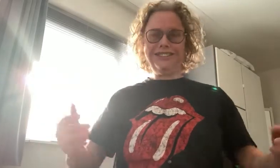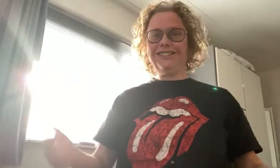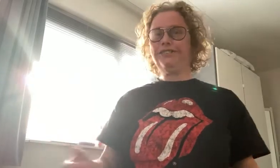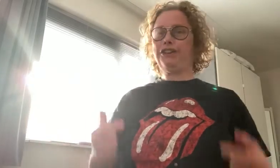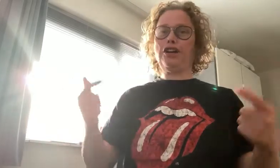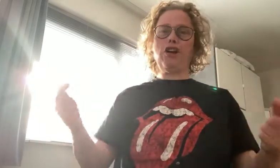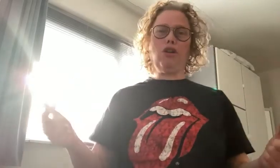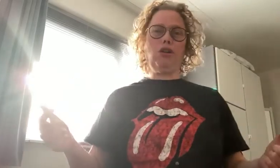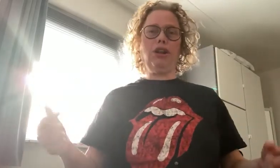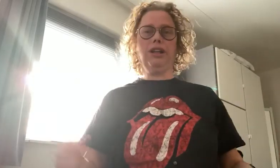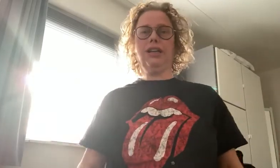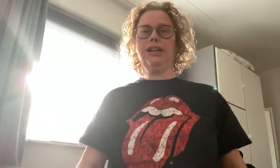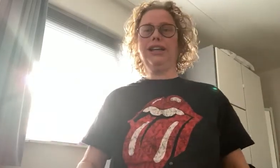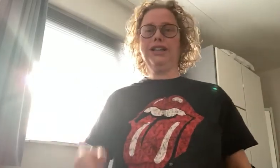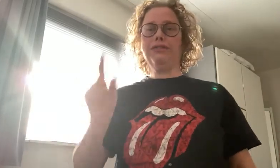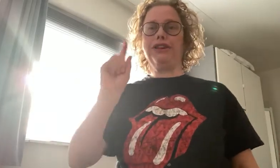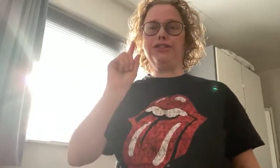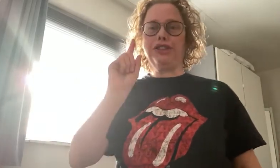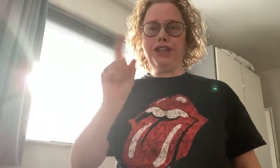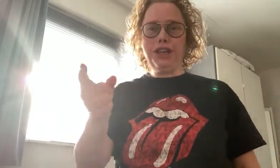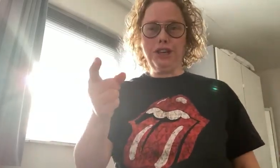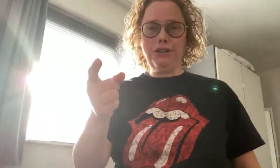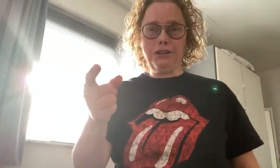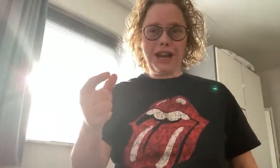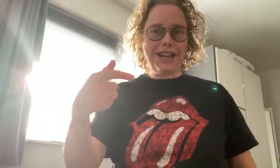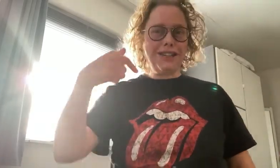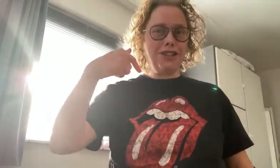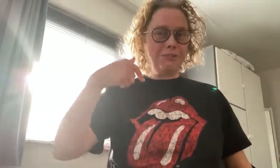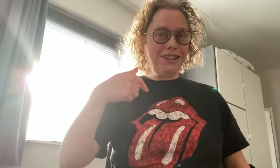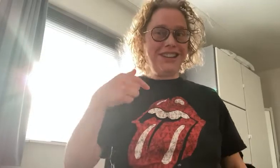Oh, wait a You and me.